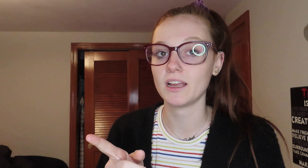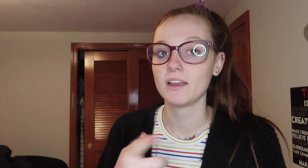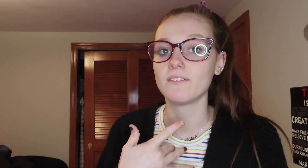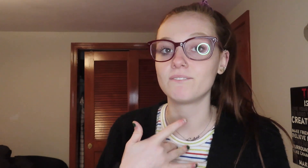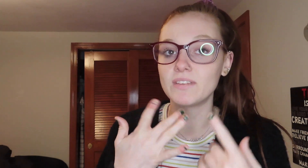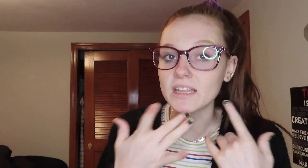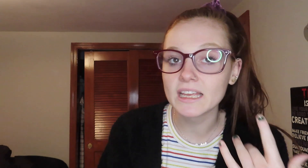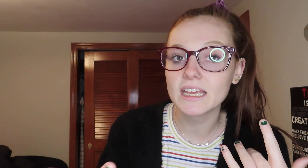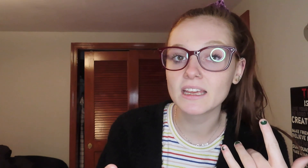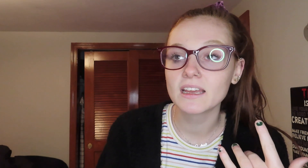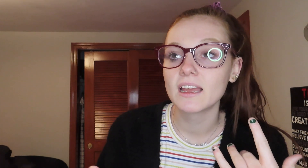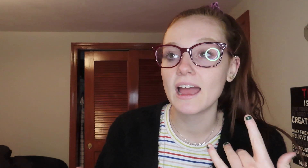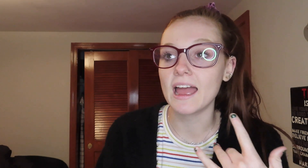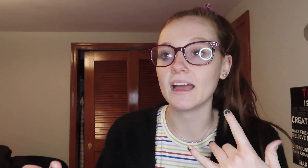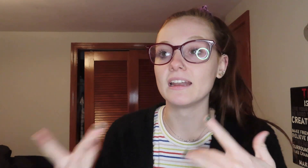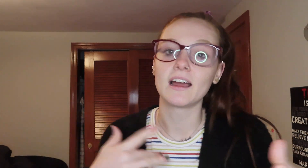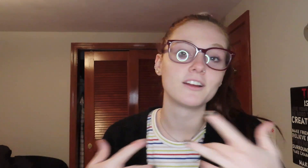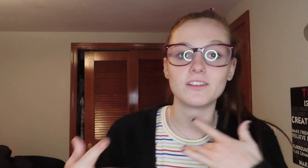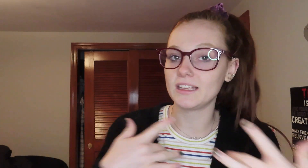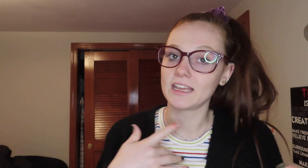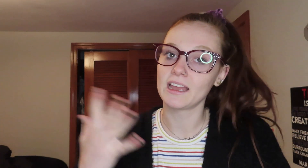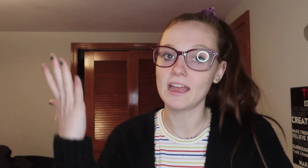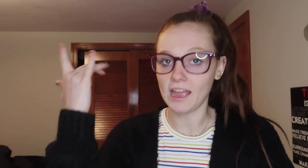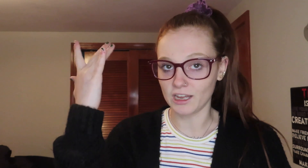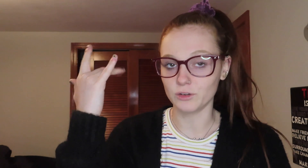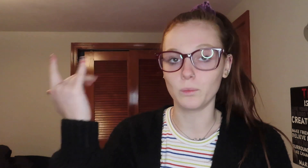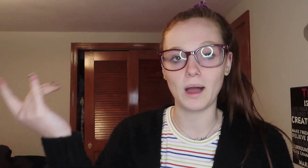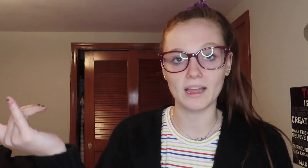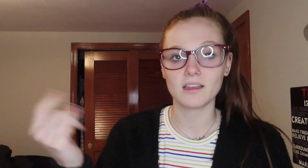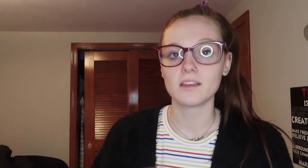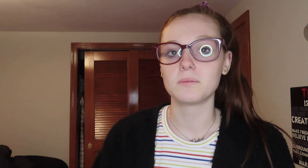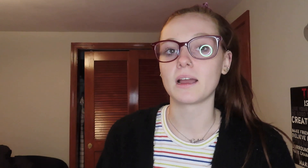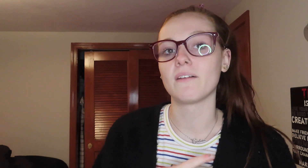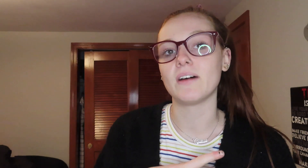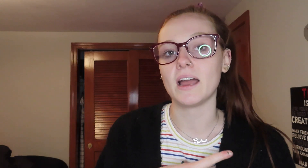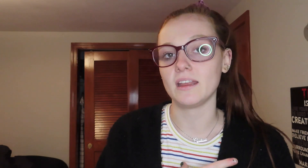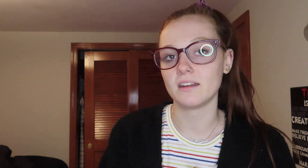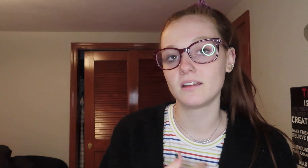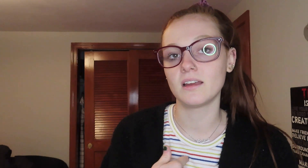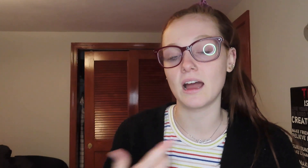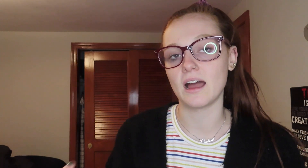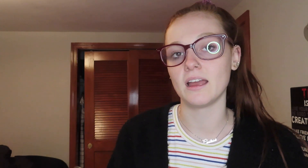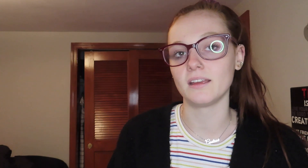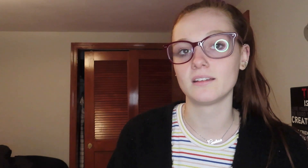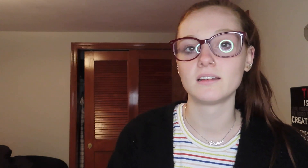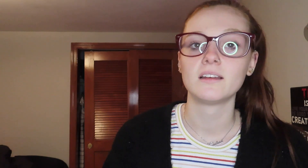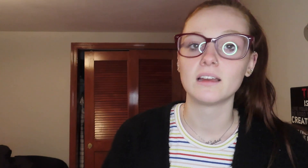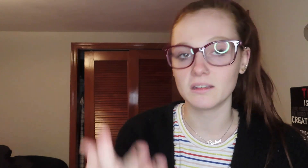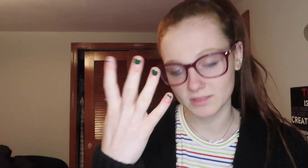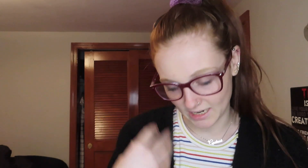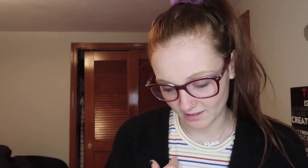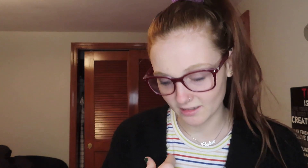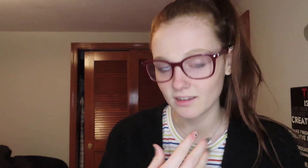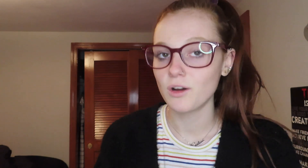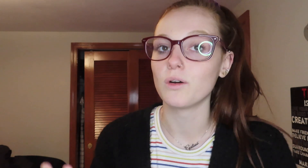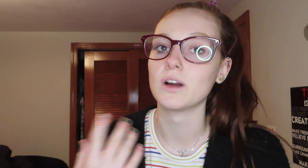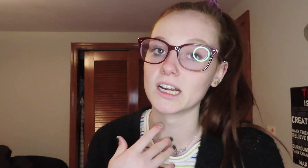feeling and how you're feeling it and why you're going fine I am tired or